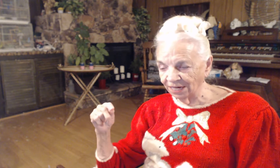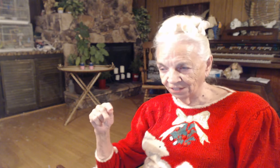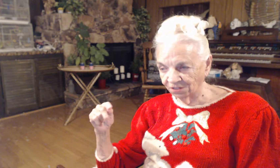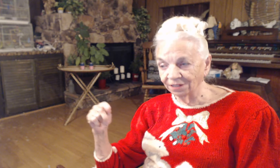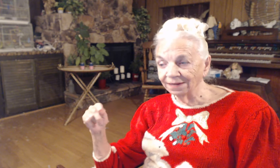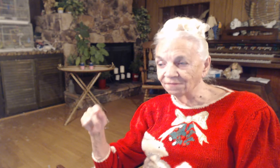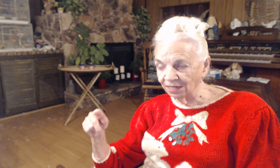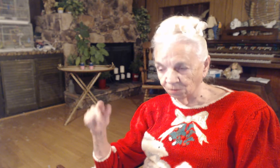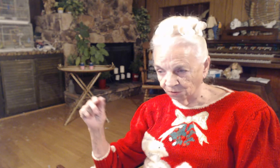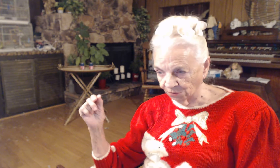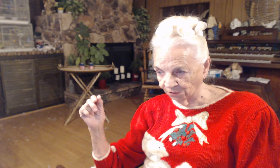to live in a person.